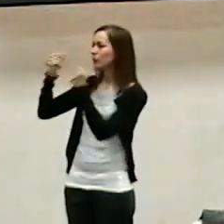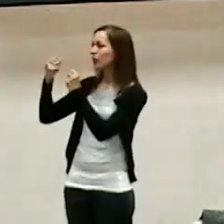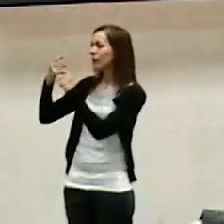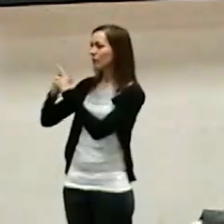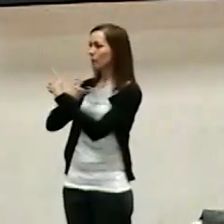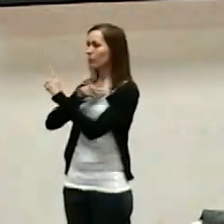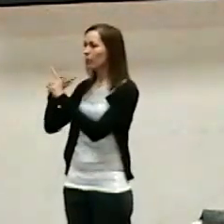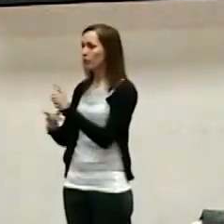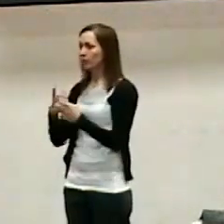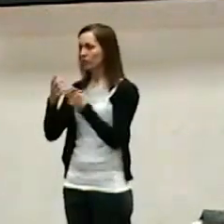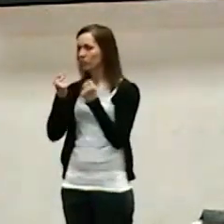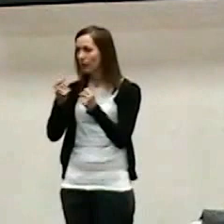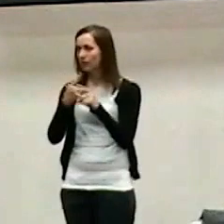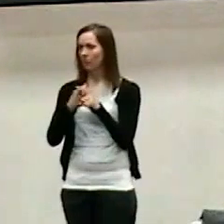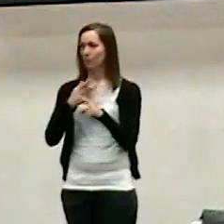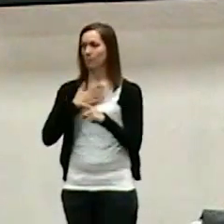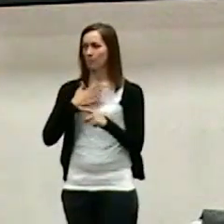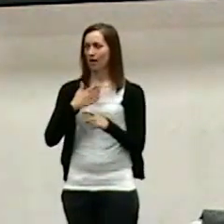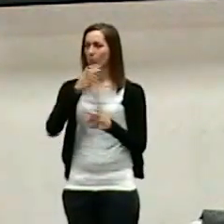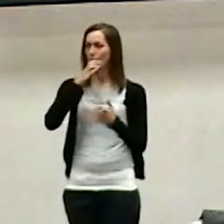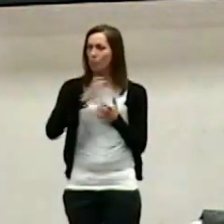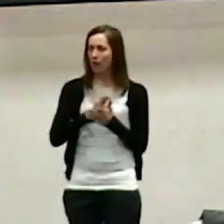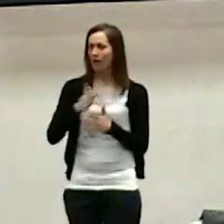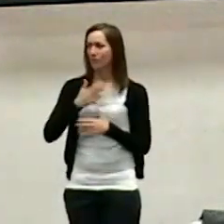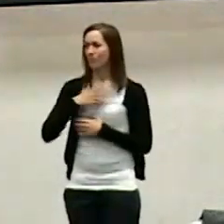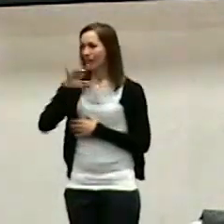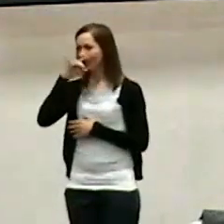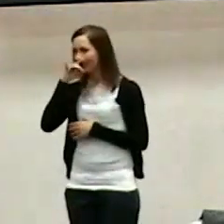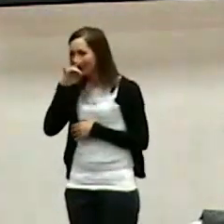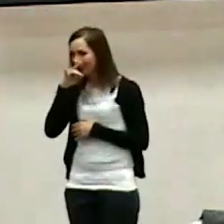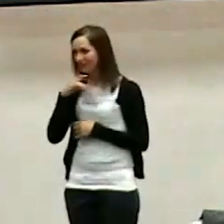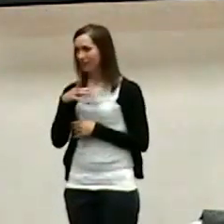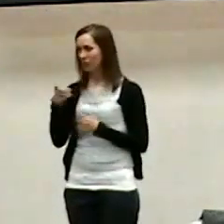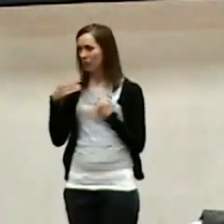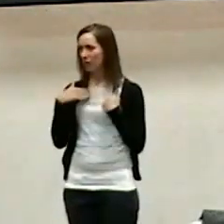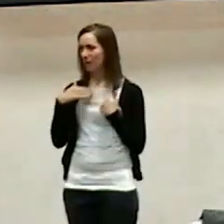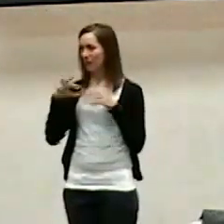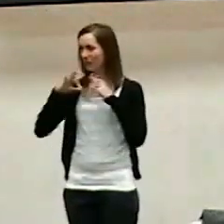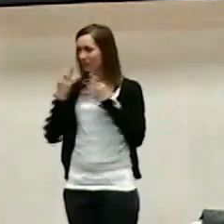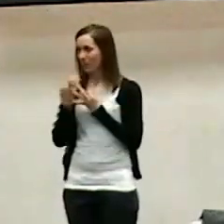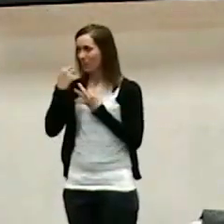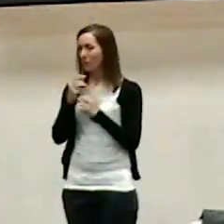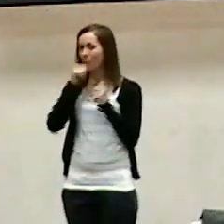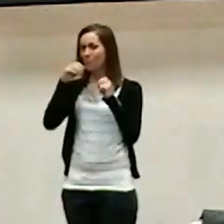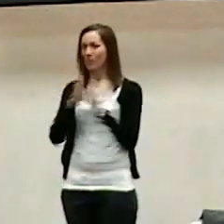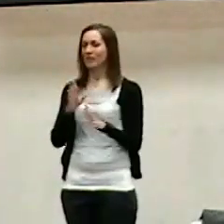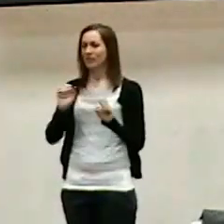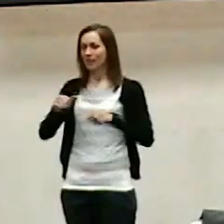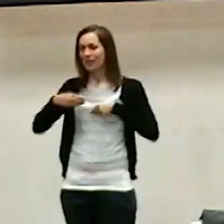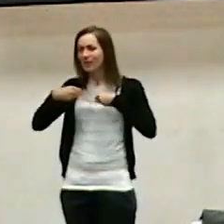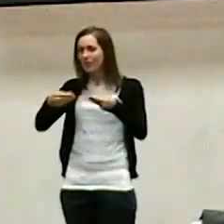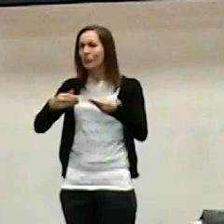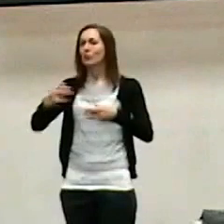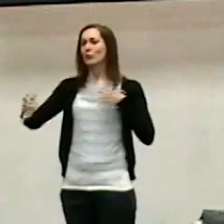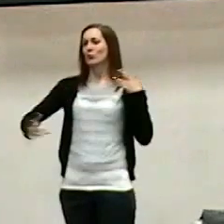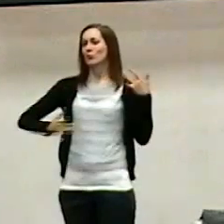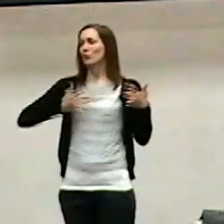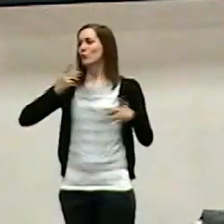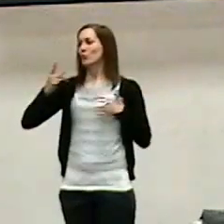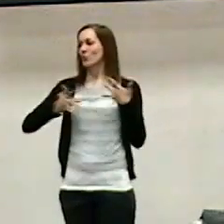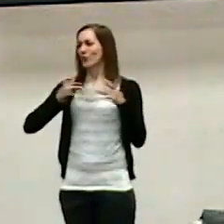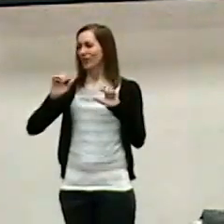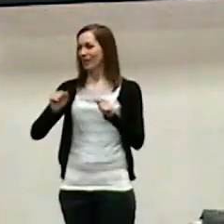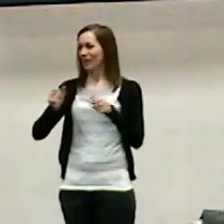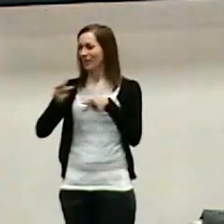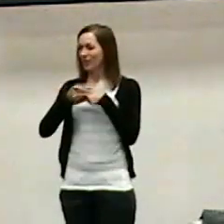From your spouse. From your kids. They are in your life for a blessing. They will give you great joy. They'll keep you